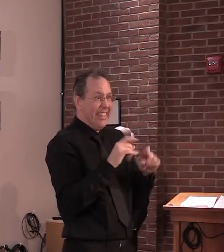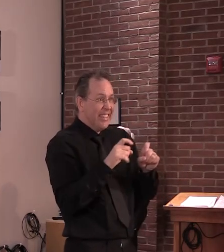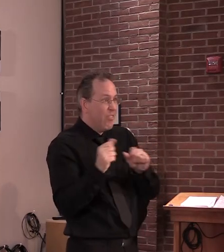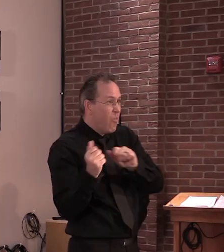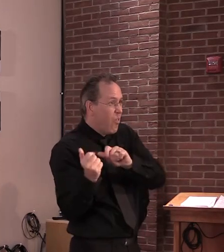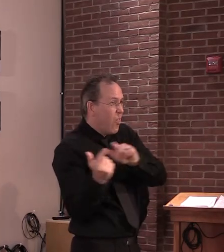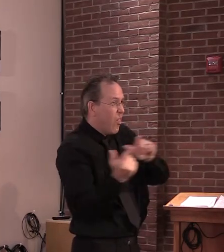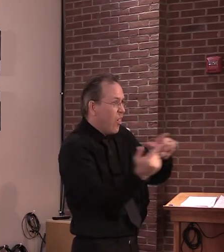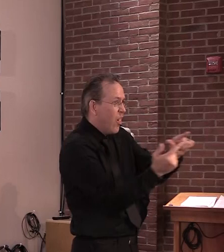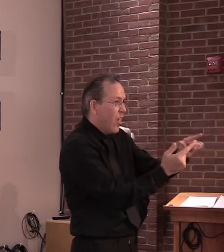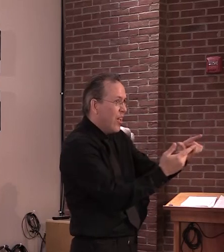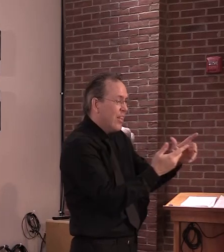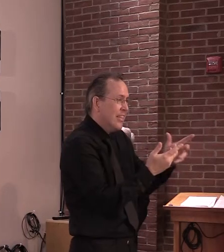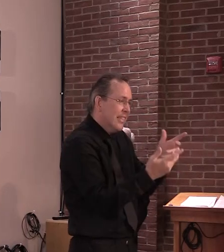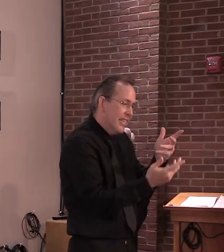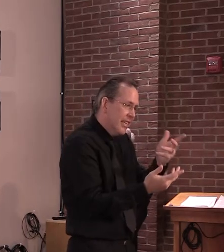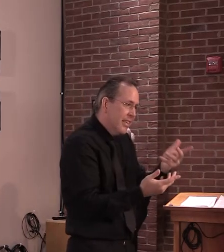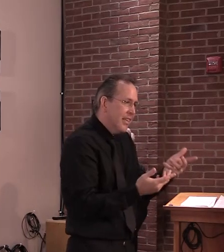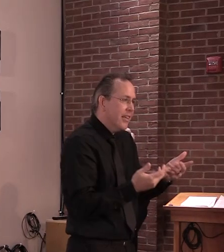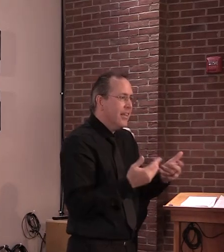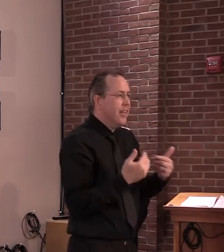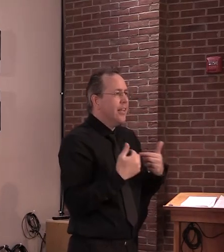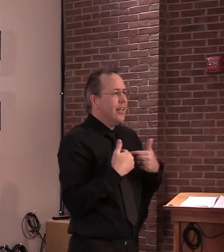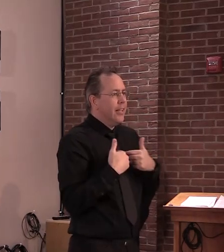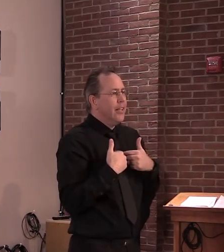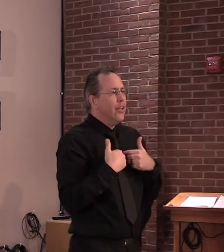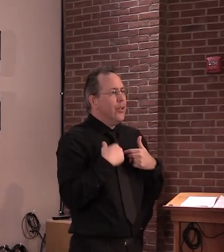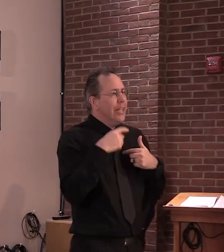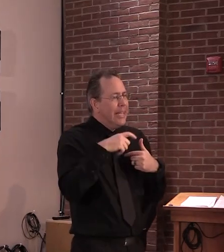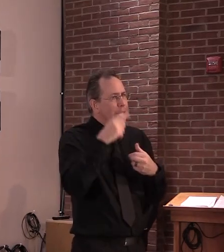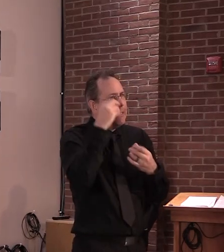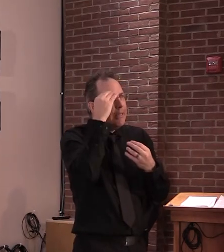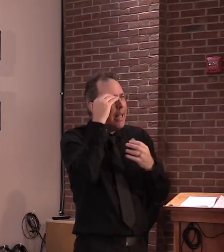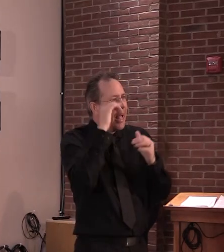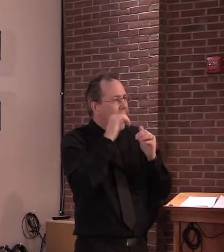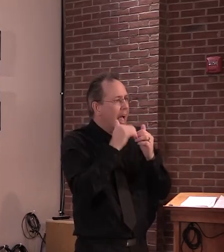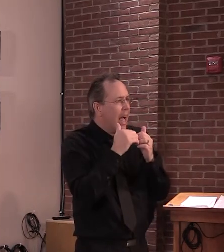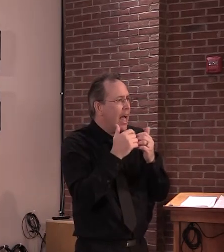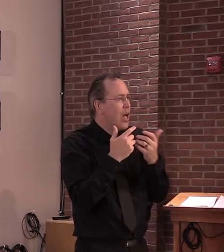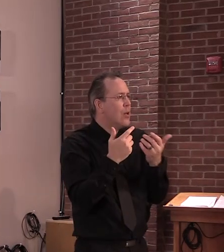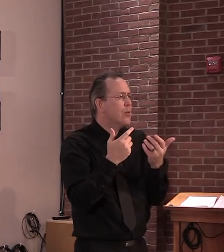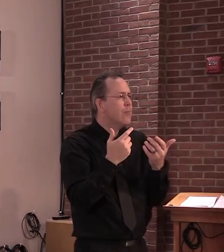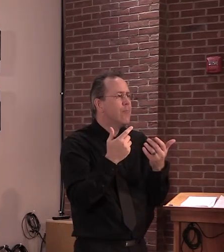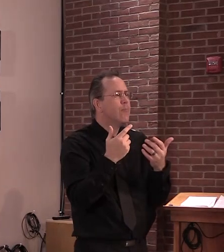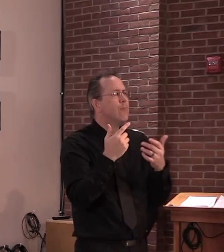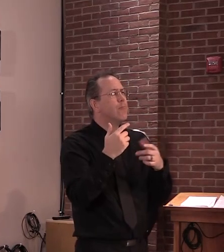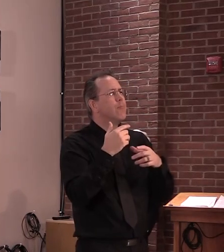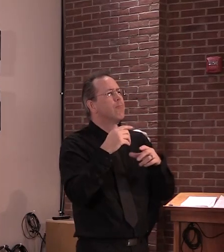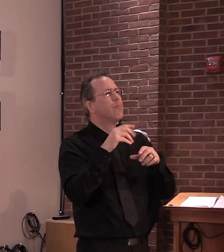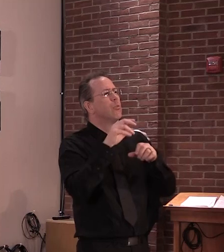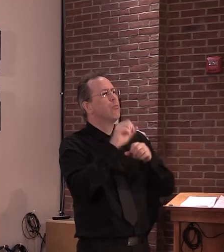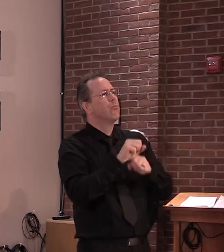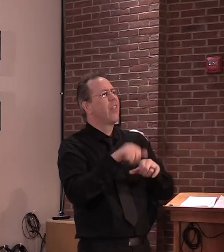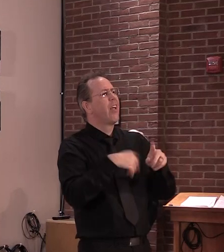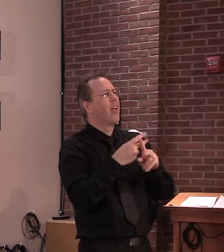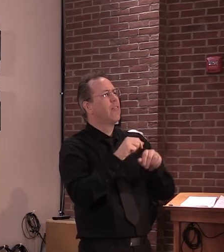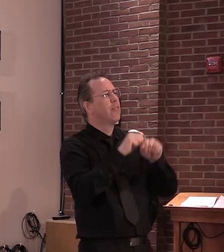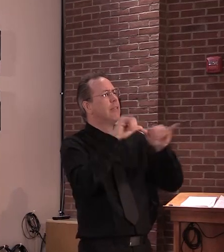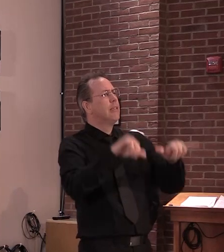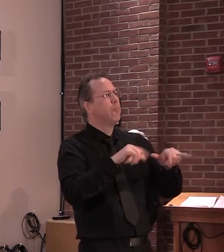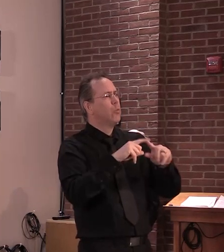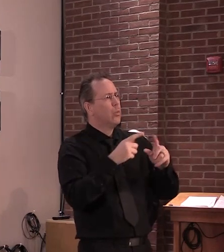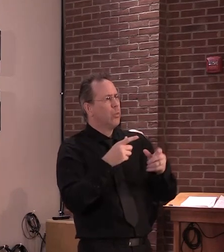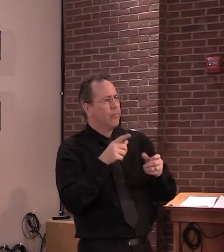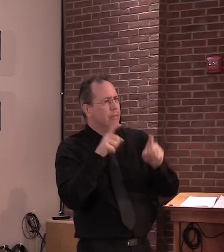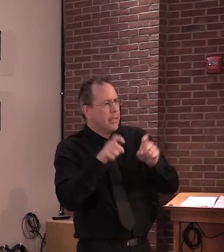and try to do what is best public health practice and guidance. And right now, at least